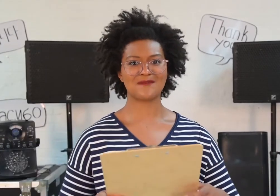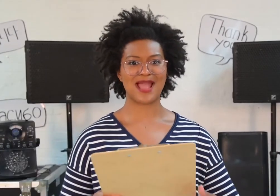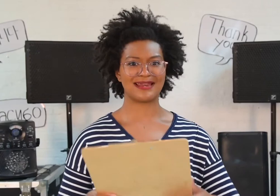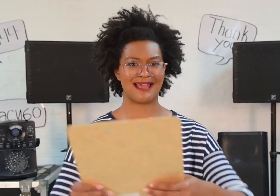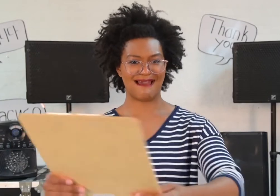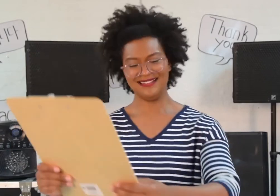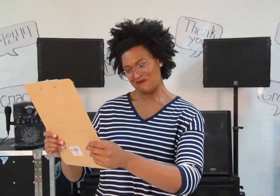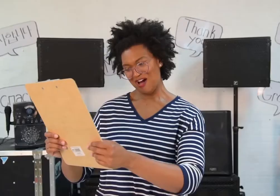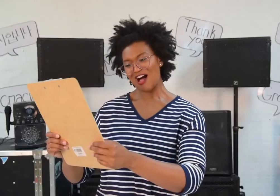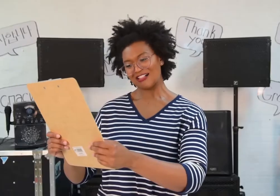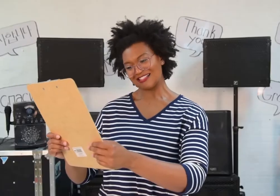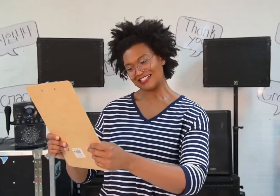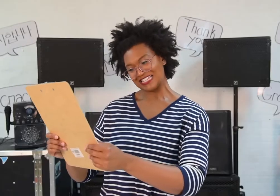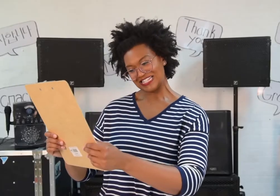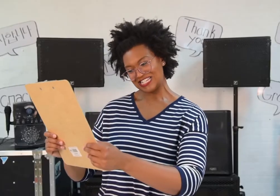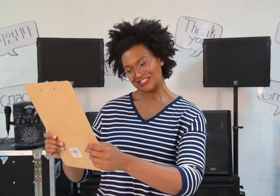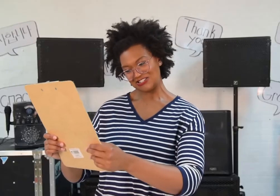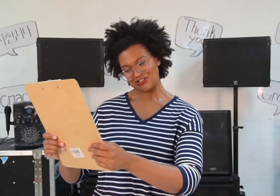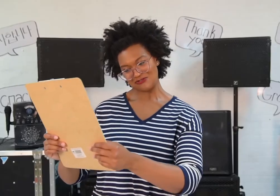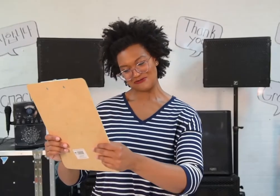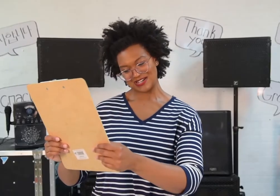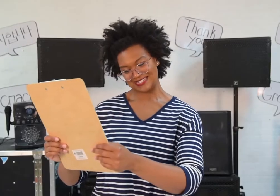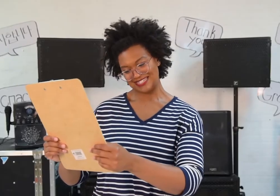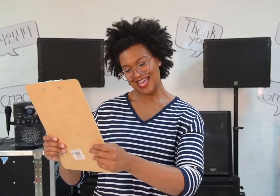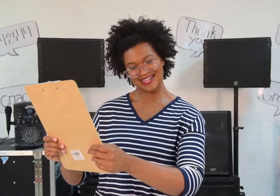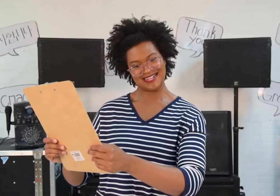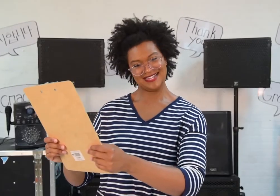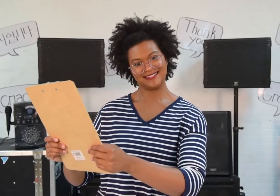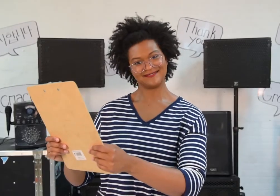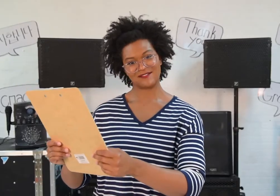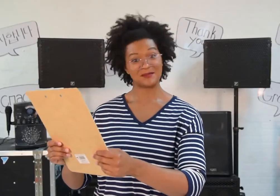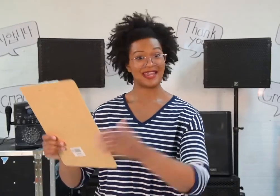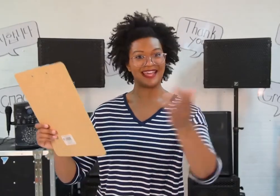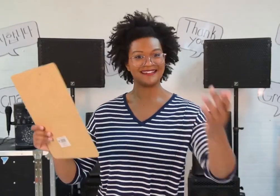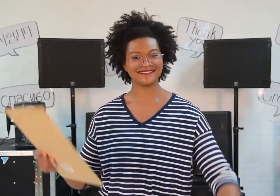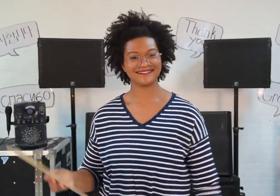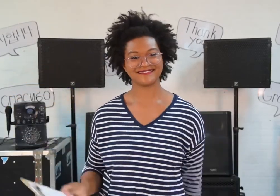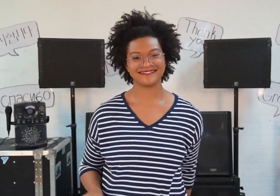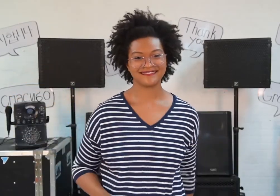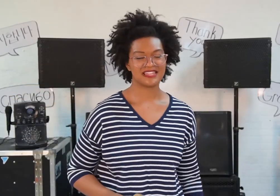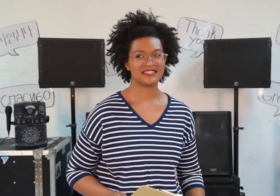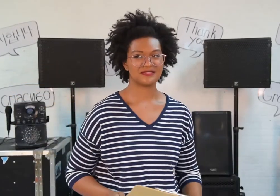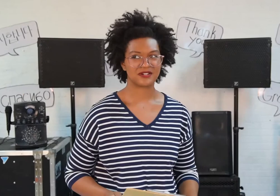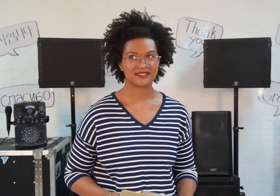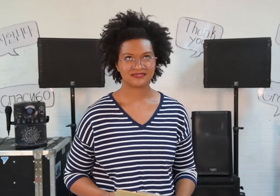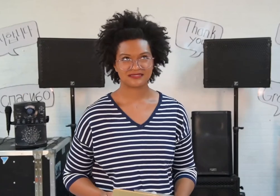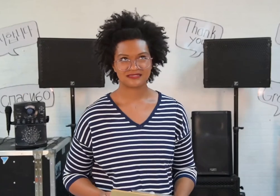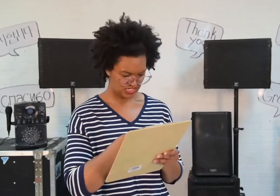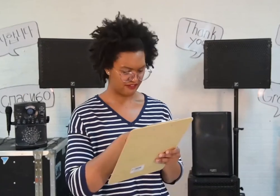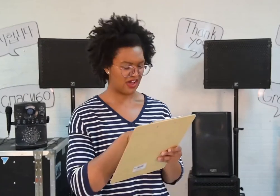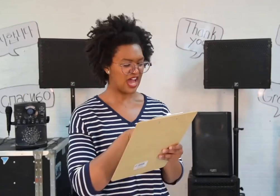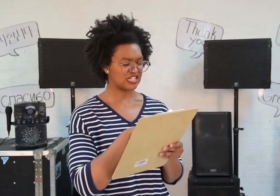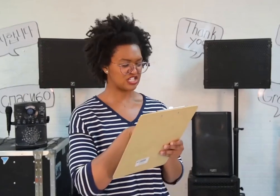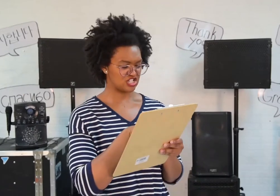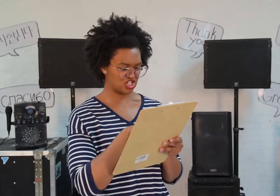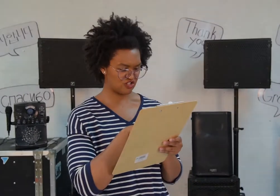Romania mall to attack everybody yeah that seemed right Devon she